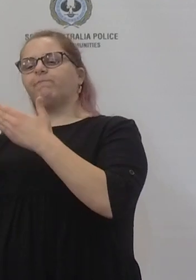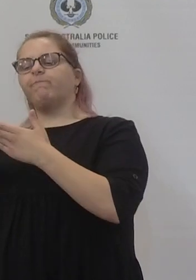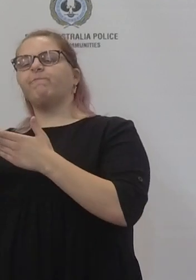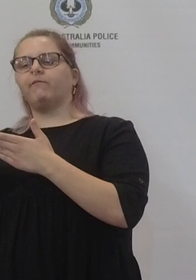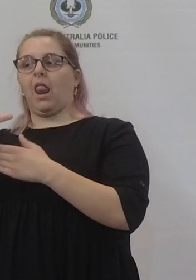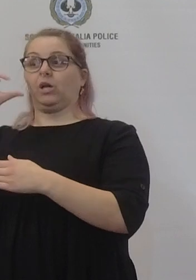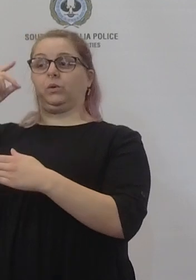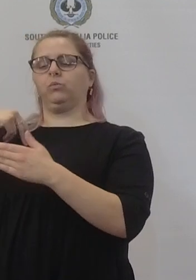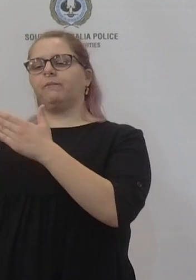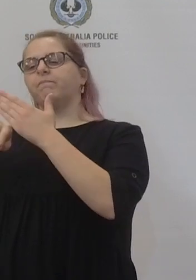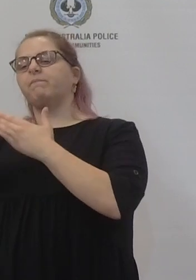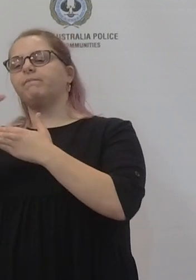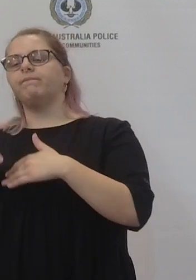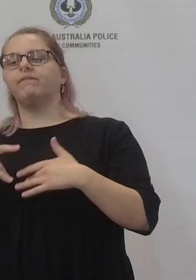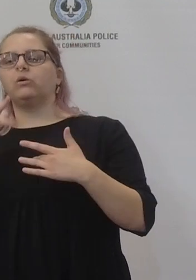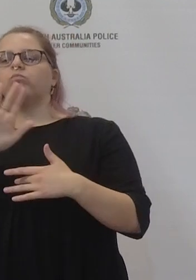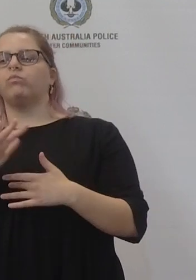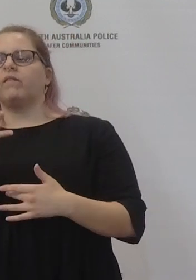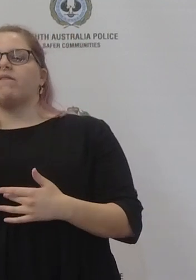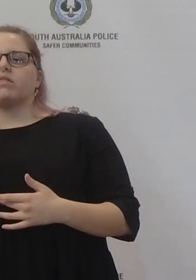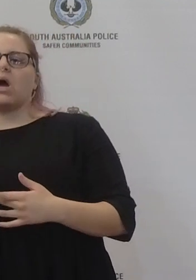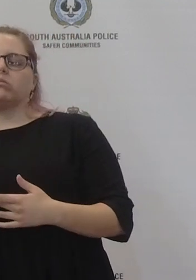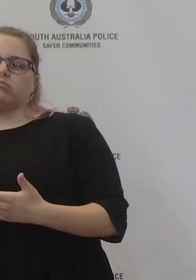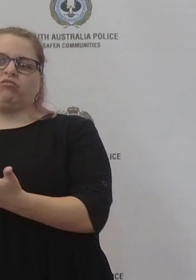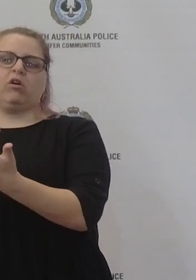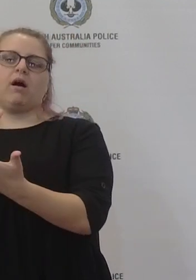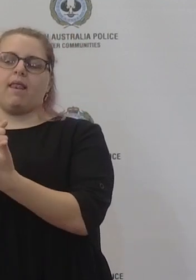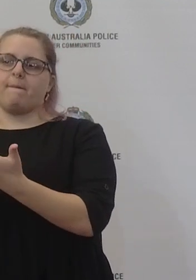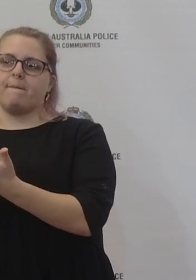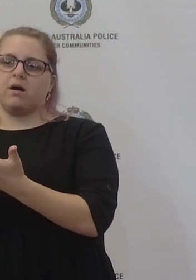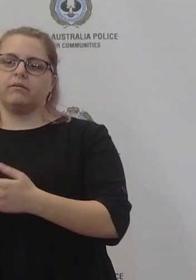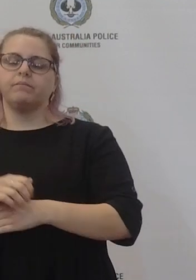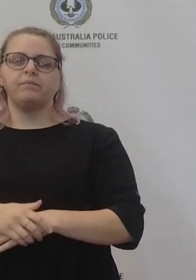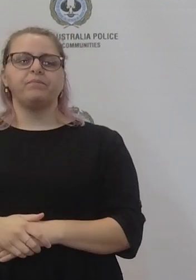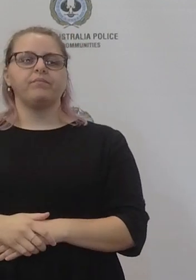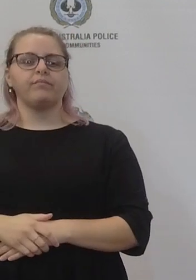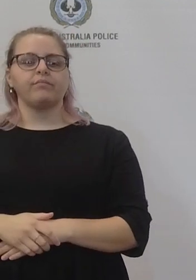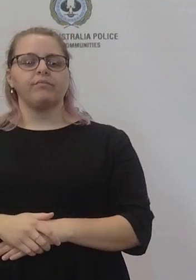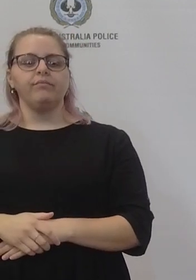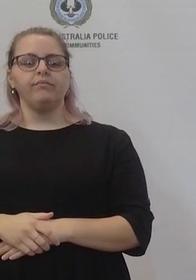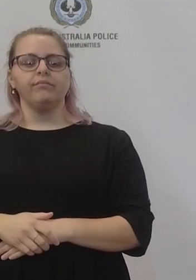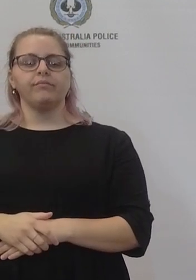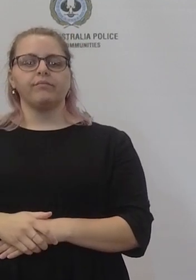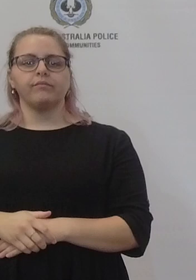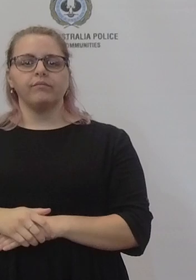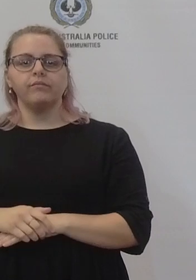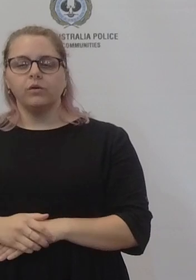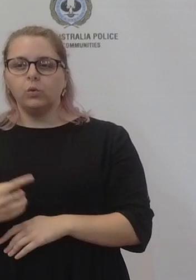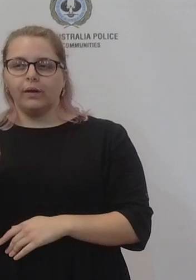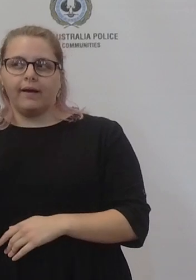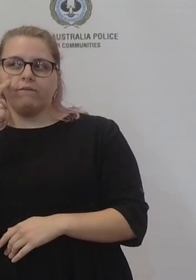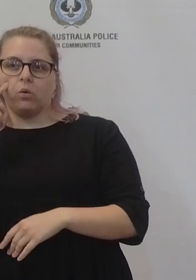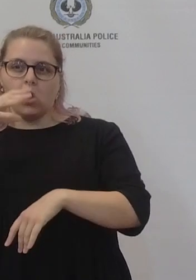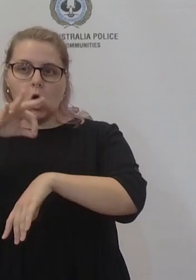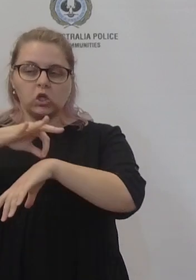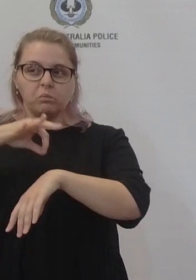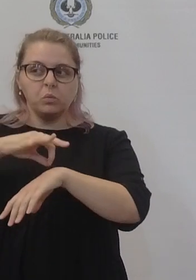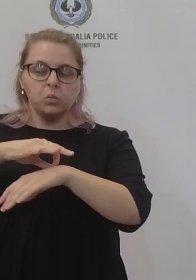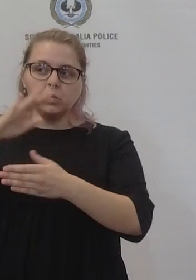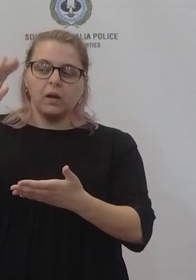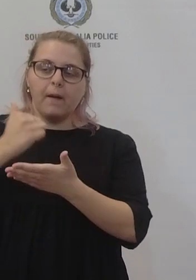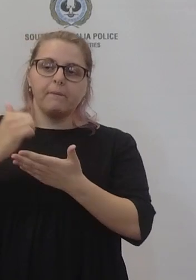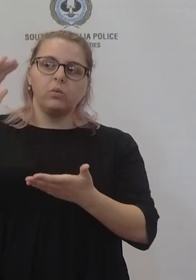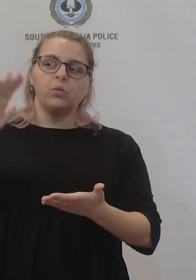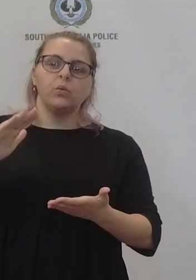week and it is as um the Commissioner said more about the hospitalizations than the actual case numbers but there are